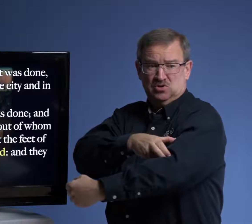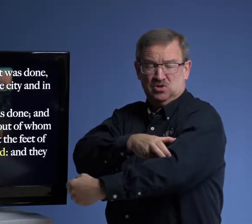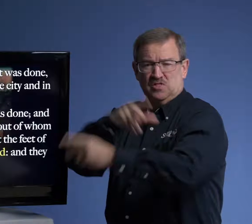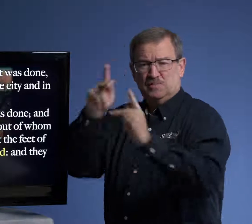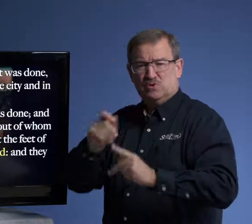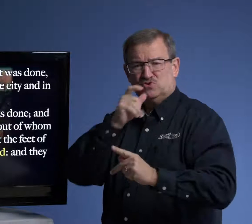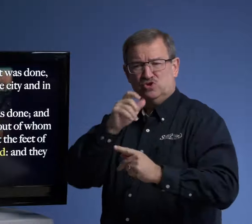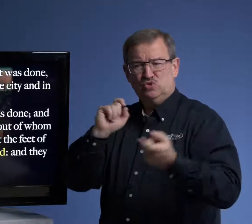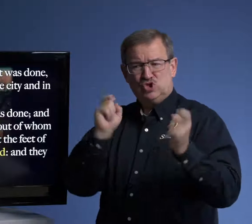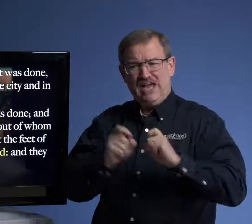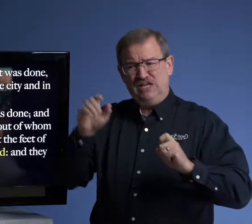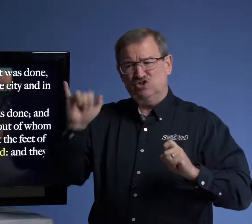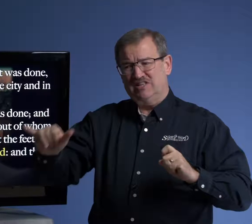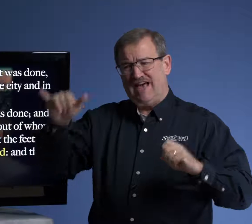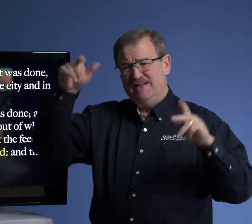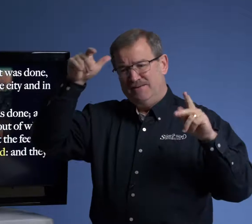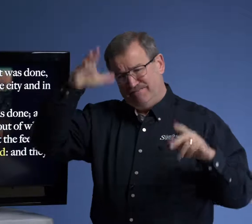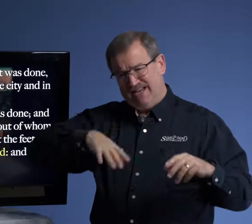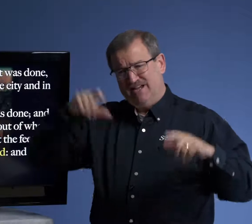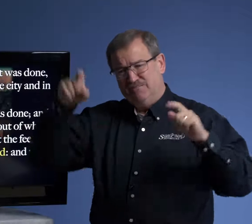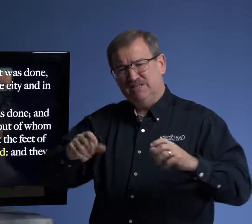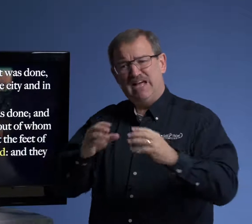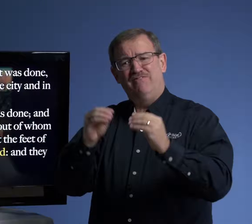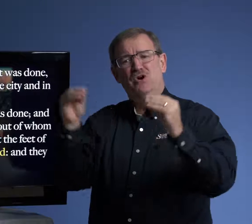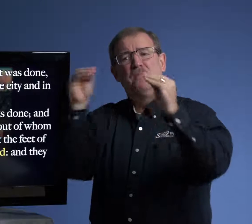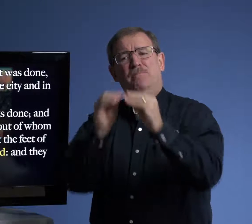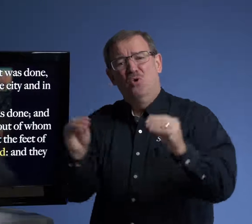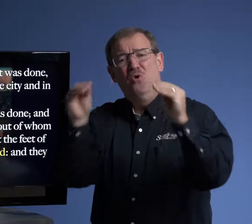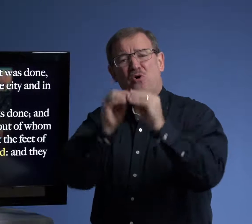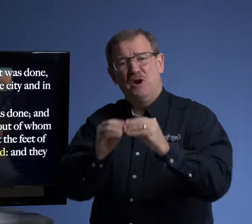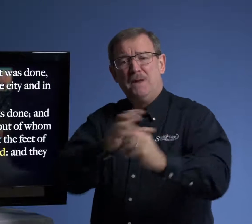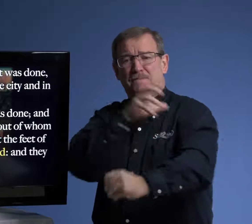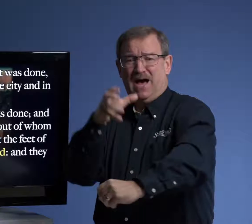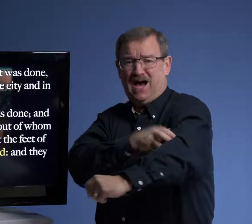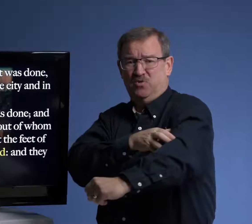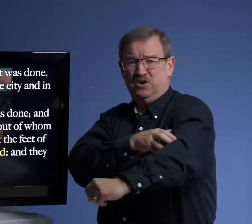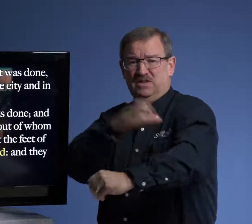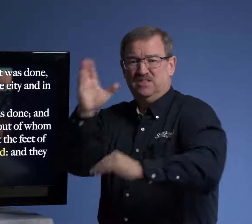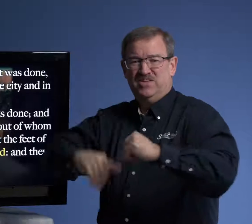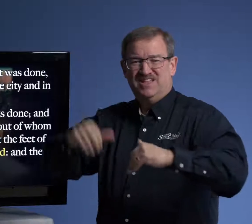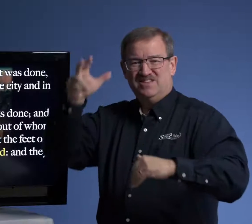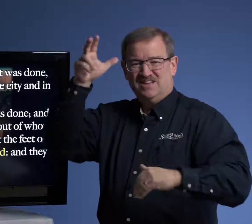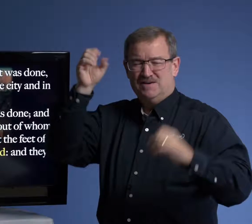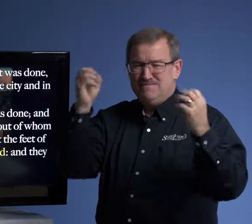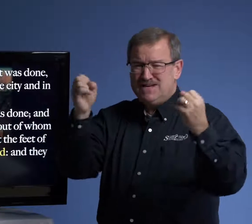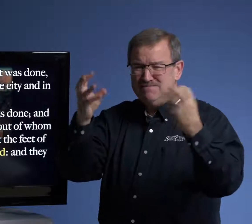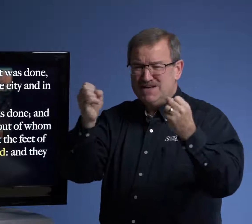The person who changed that man must have more power than the many, many,